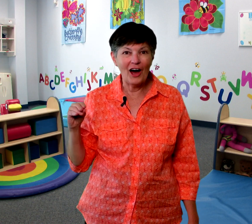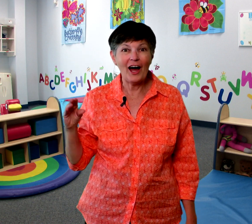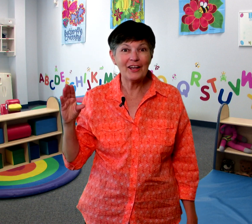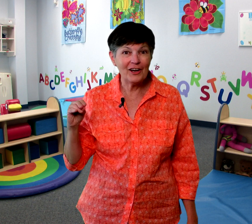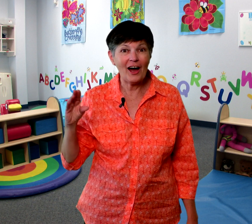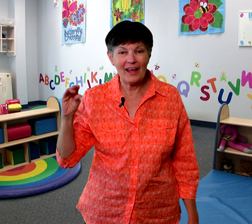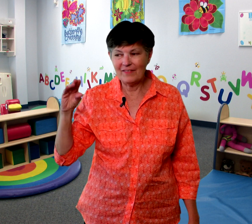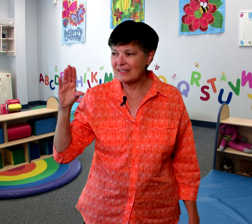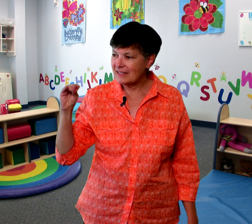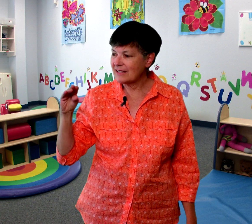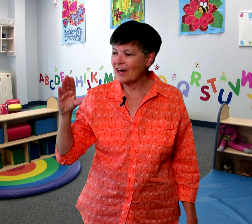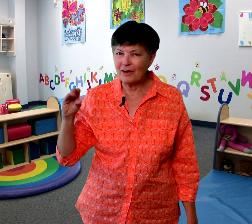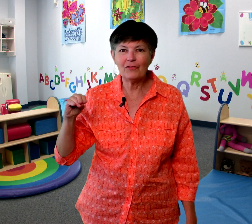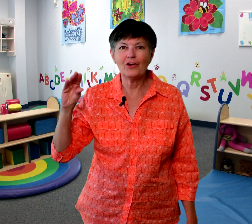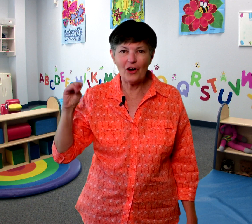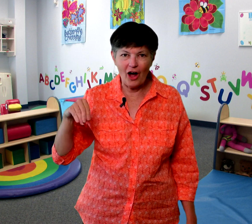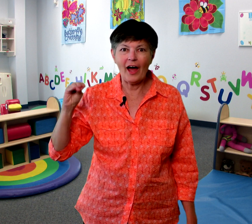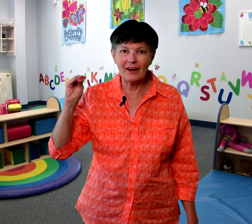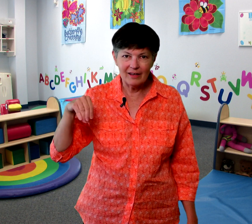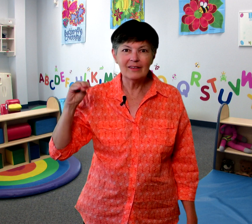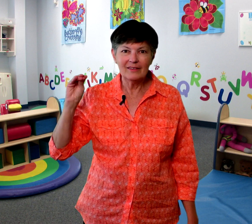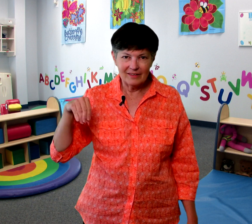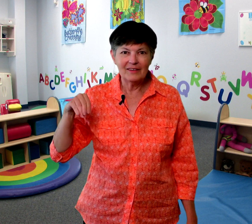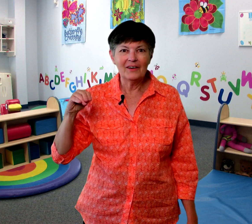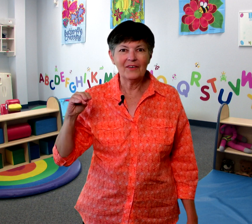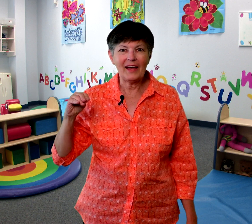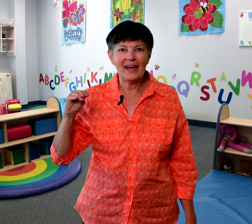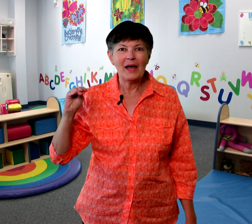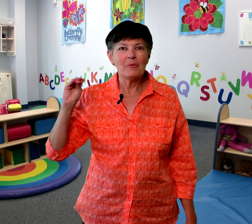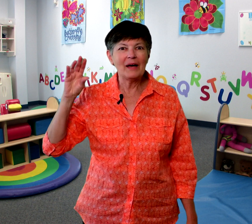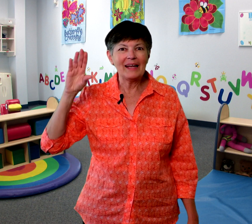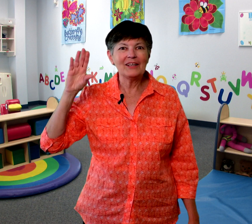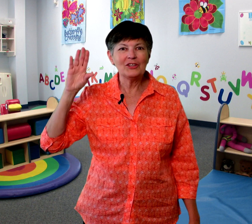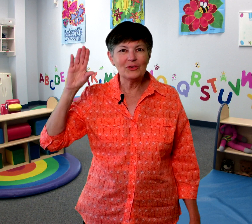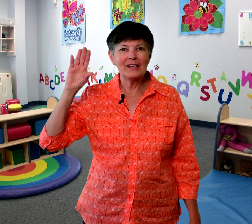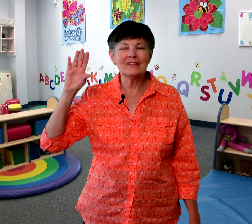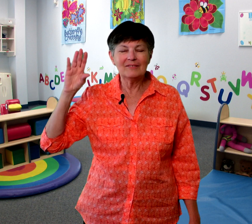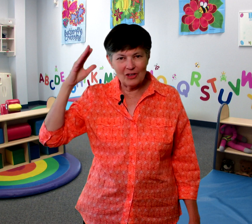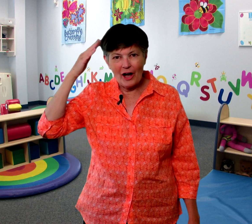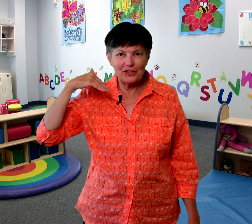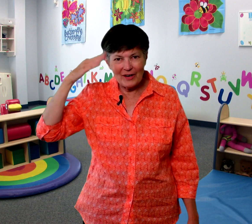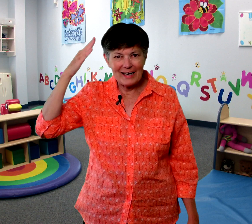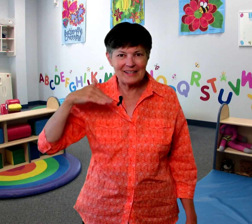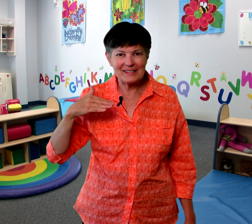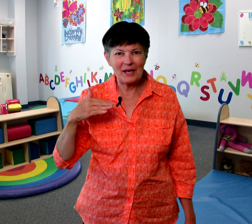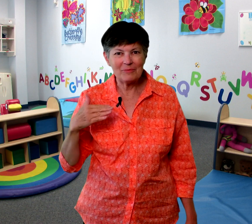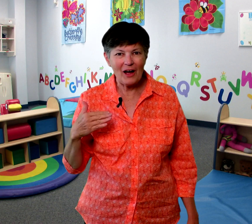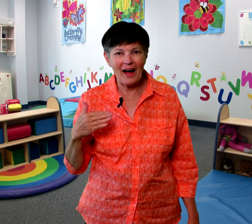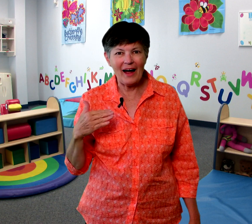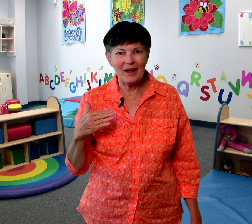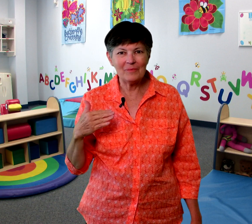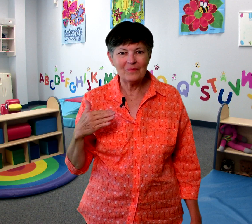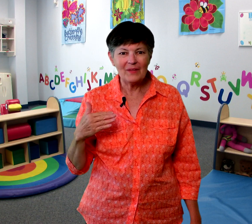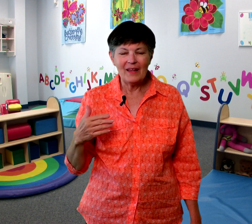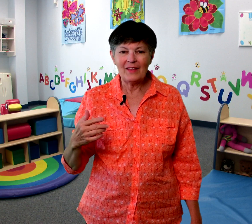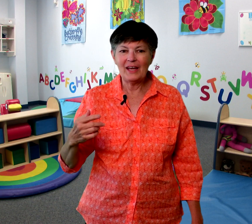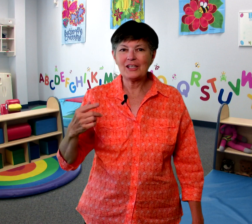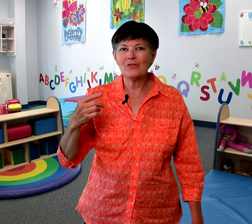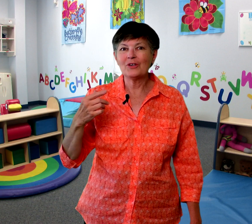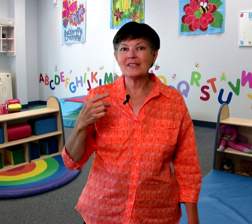nod a nod a head this is a sign for nod okay but you can nod your head at the same time the next verse